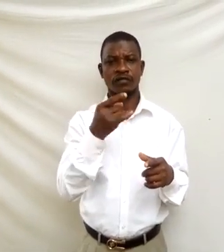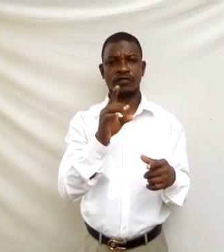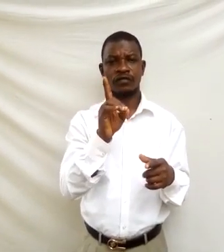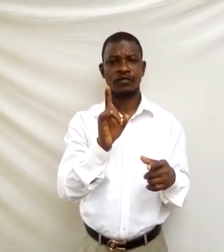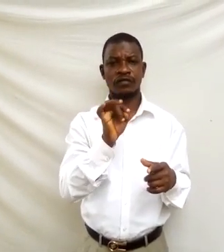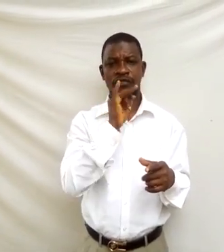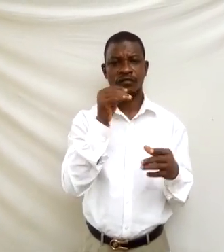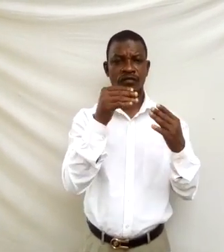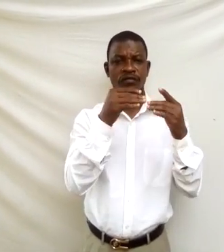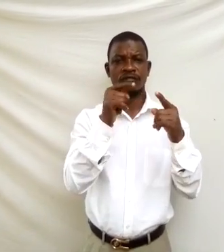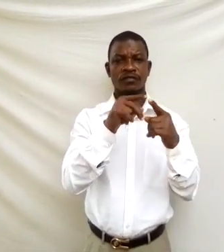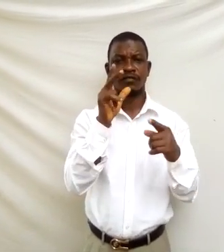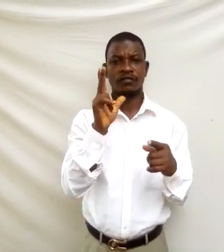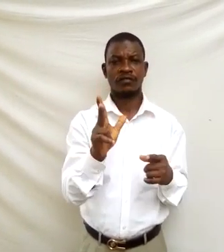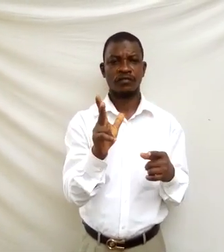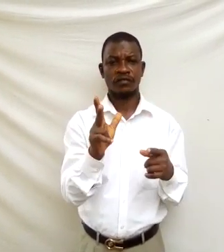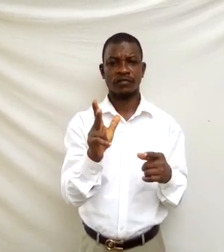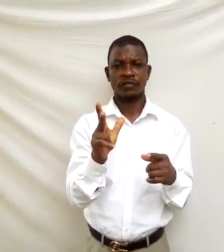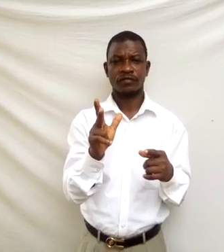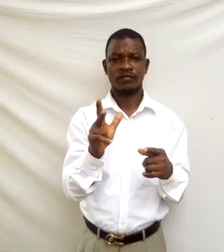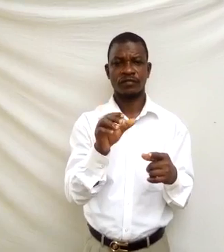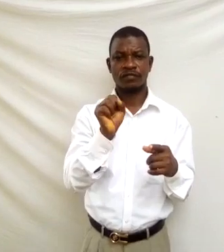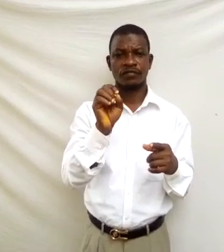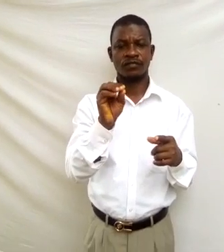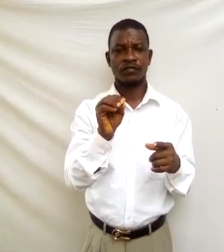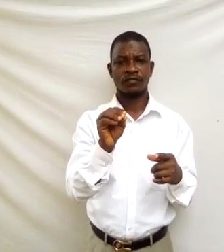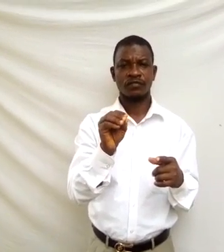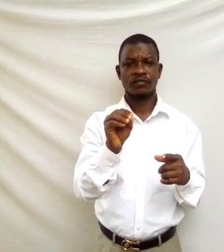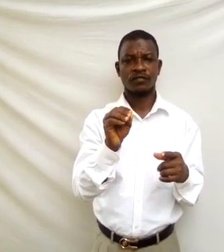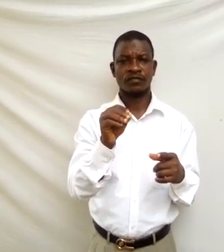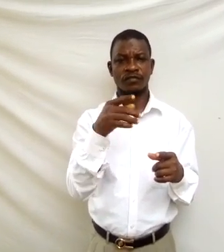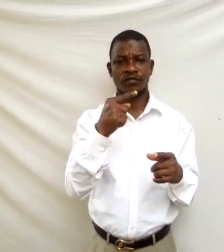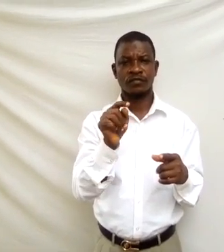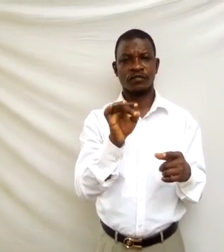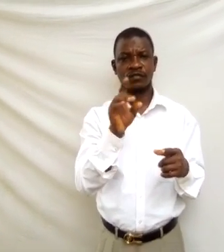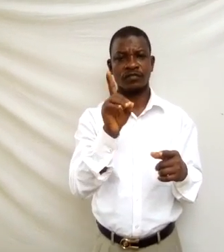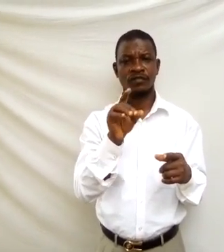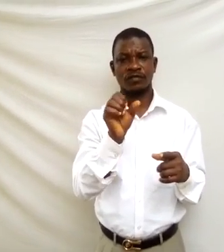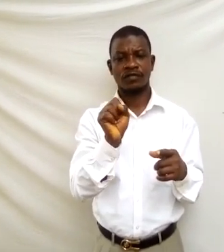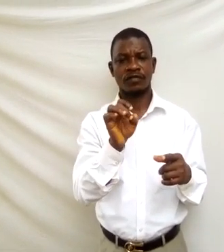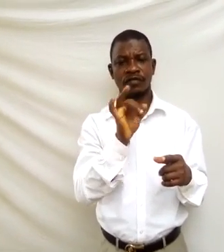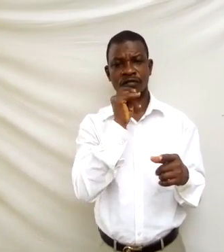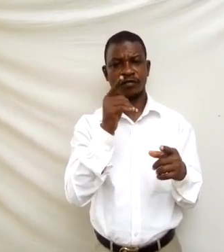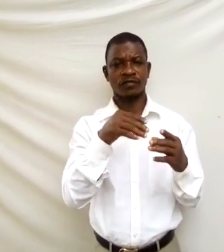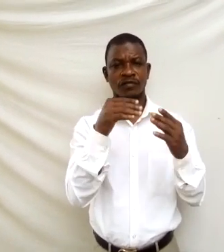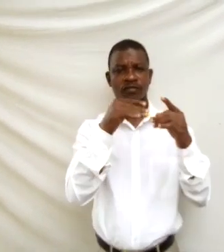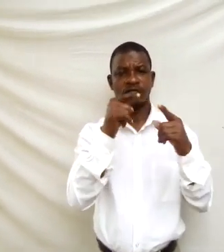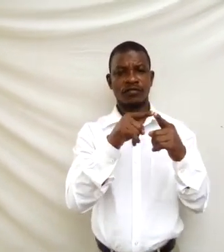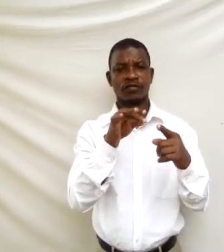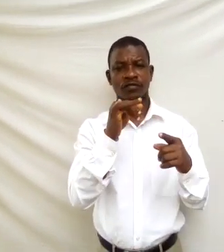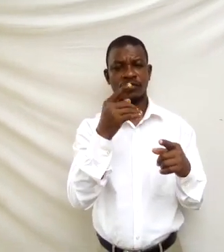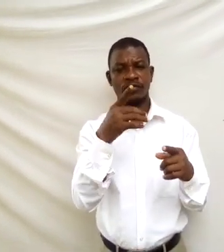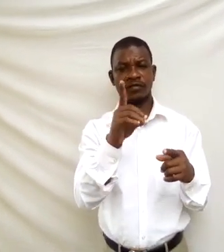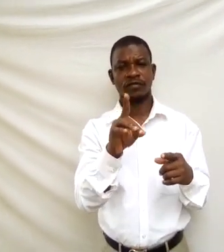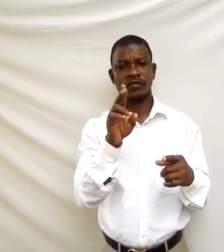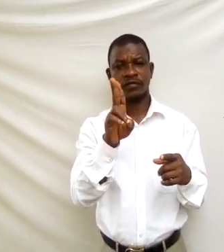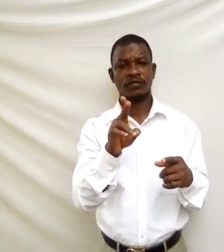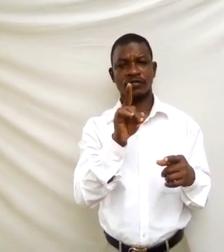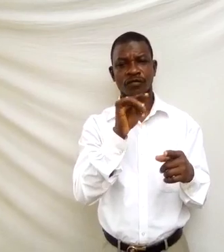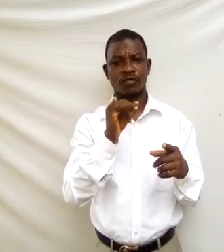equal to three so dx is equal to du over three